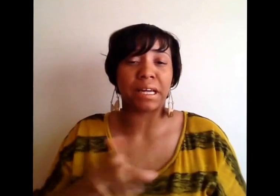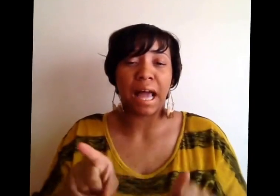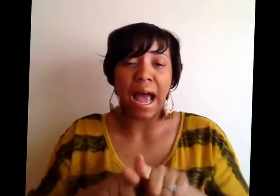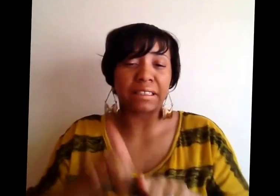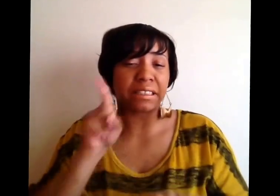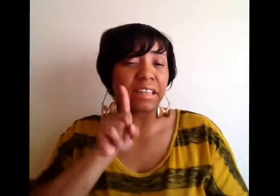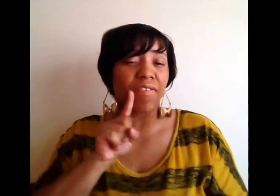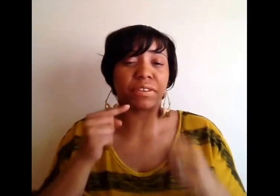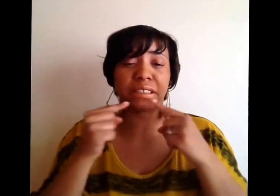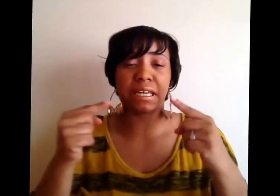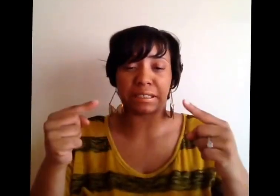as a deaf student.